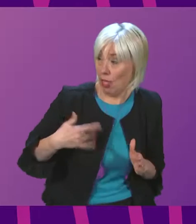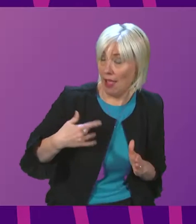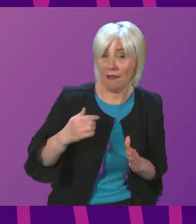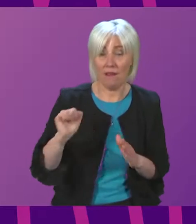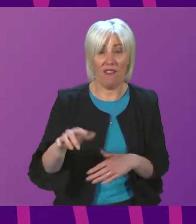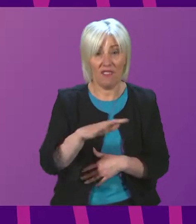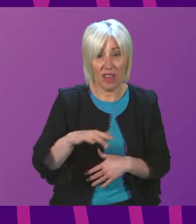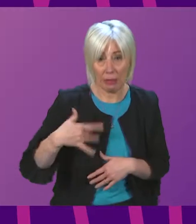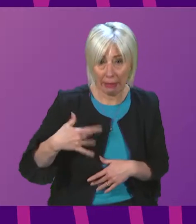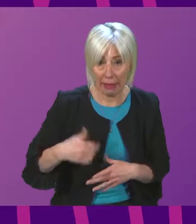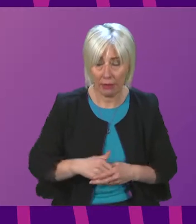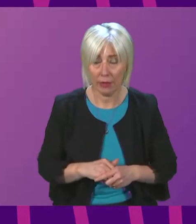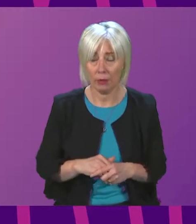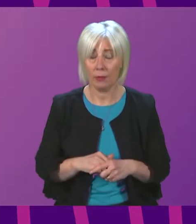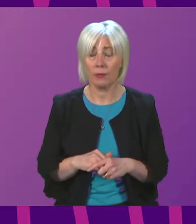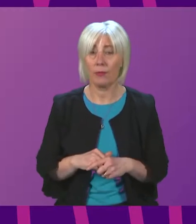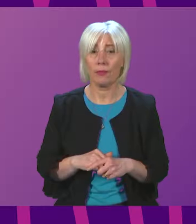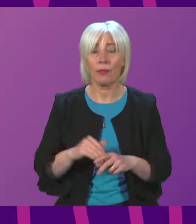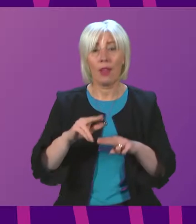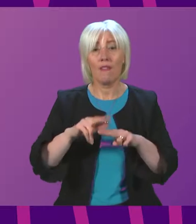Fiona Hislop to be followed by Christine Graham.